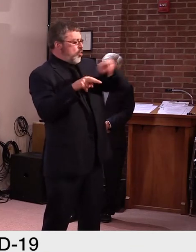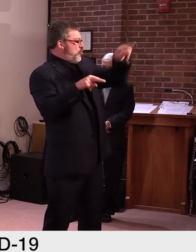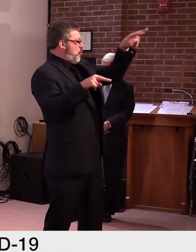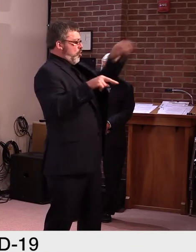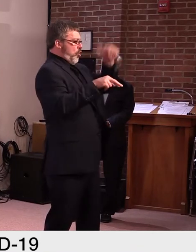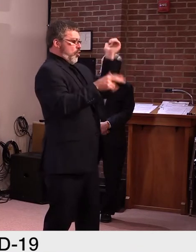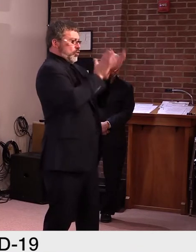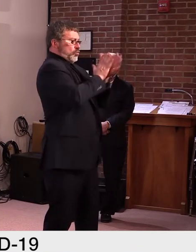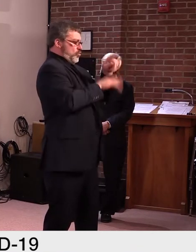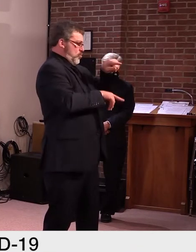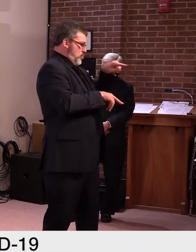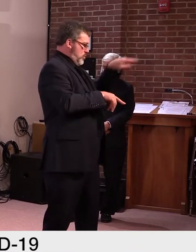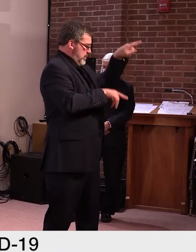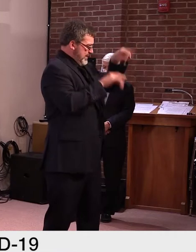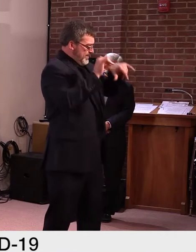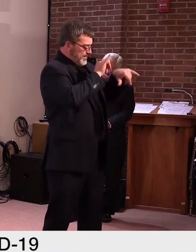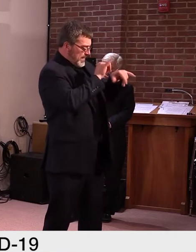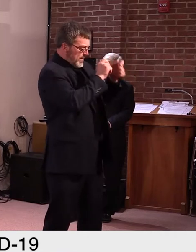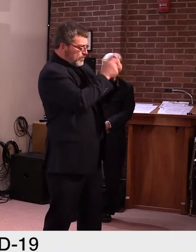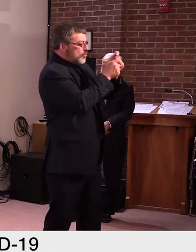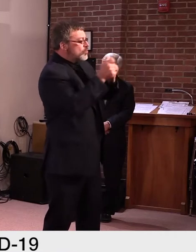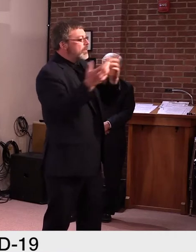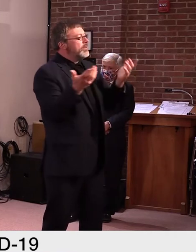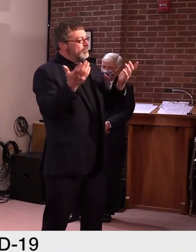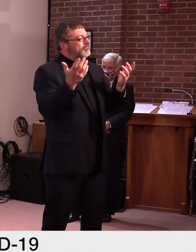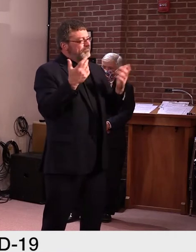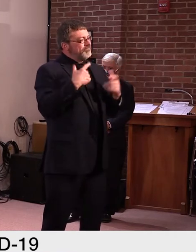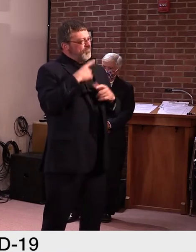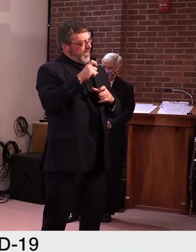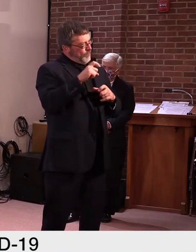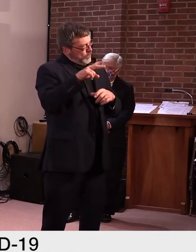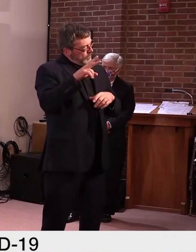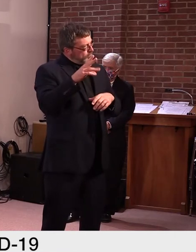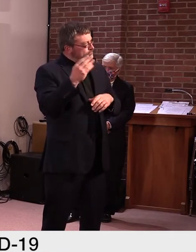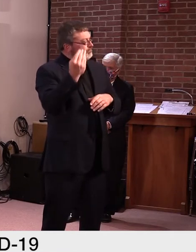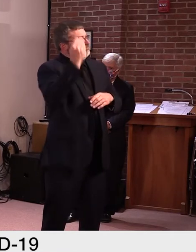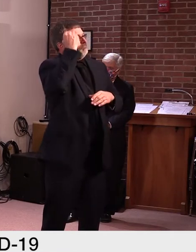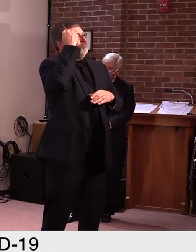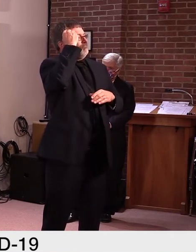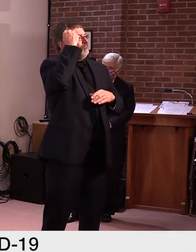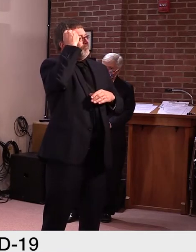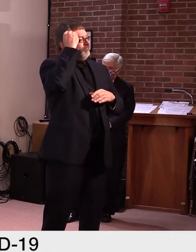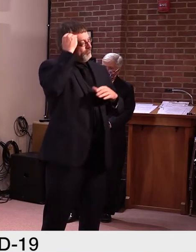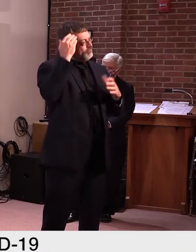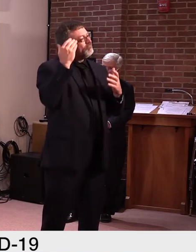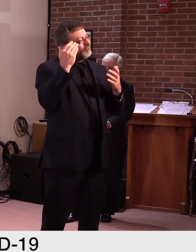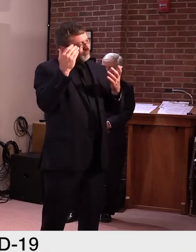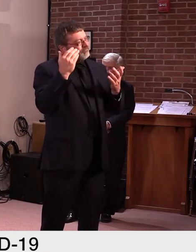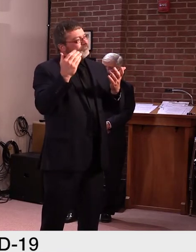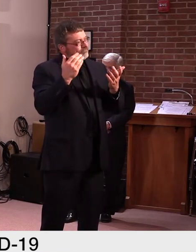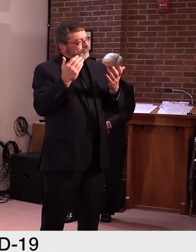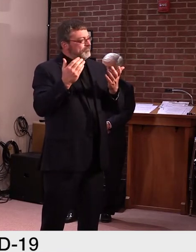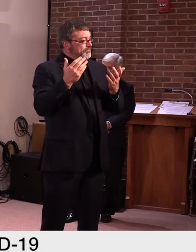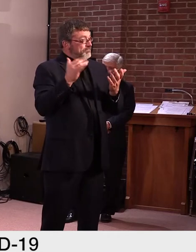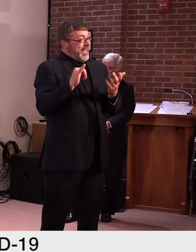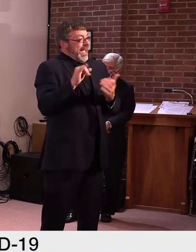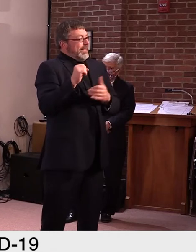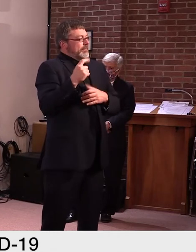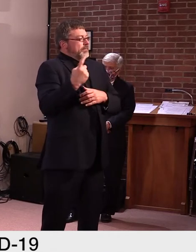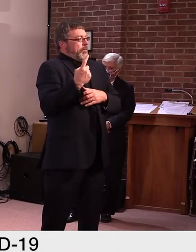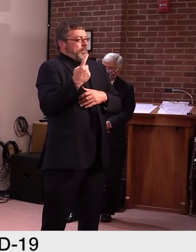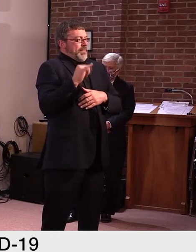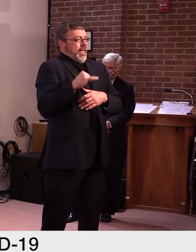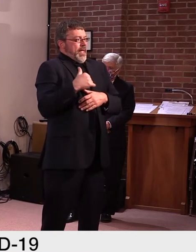but, uh, but we need to pay attention to this obviously. And, uh, this is, uh, something in some respects, uh, new, uh, the